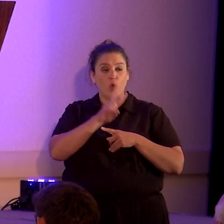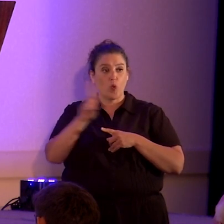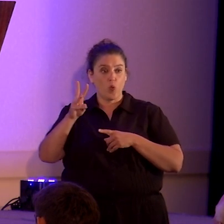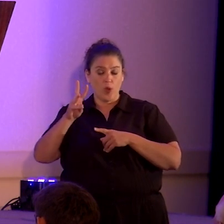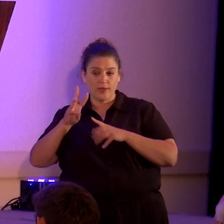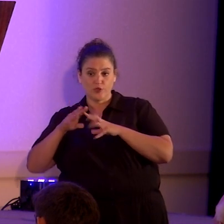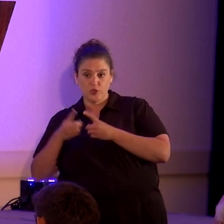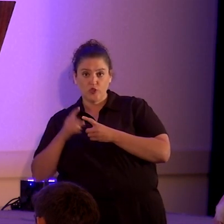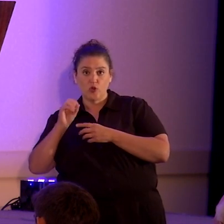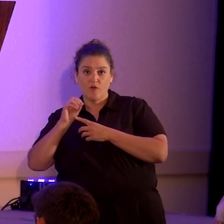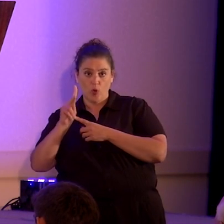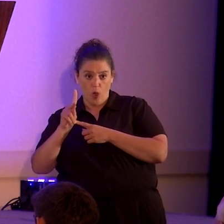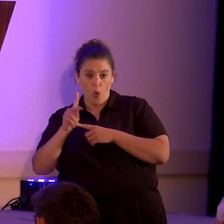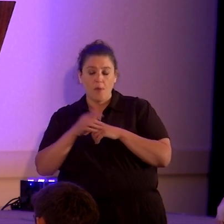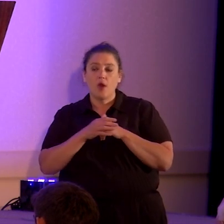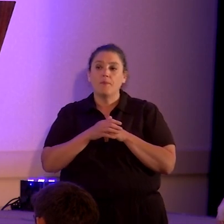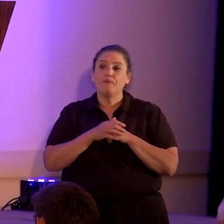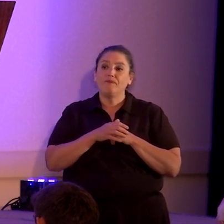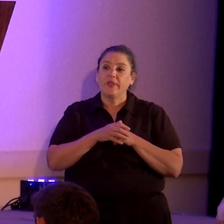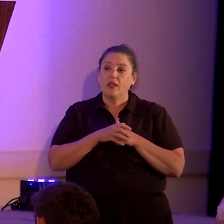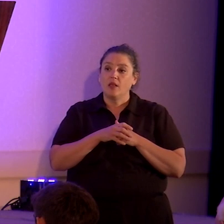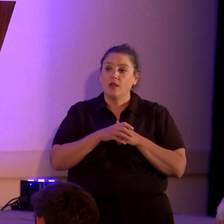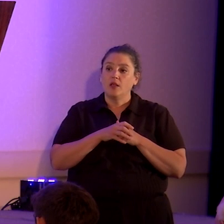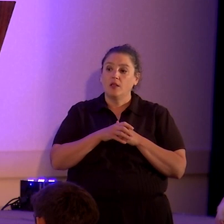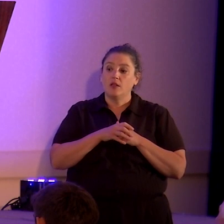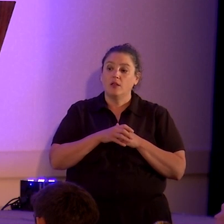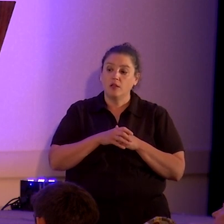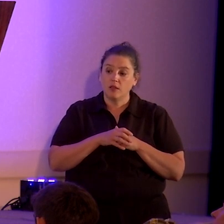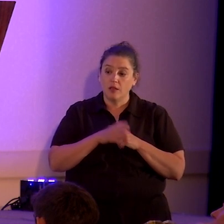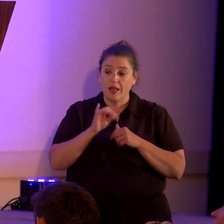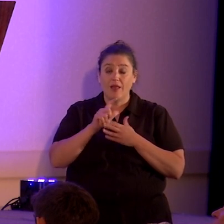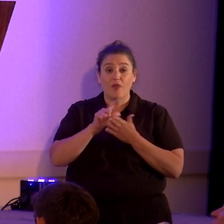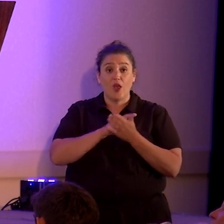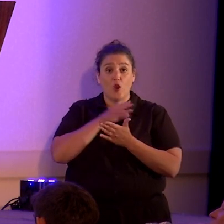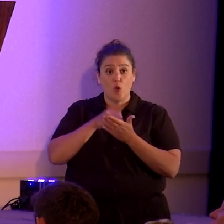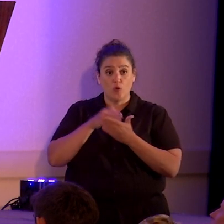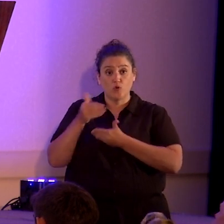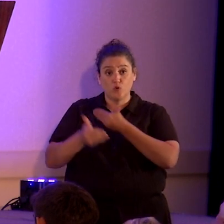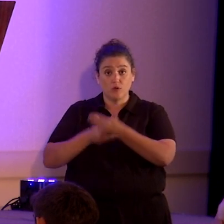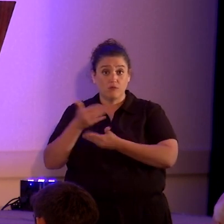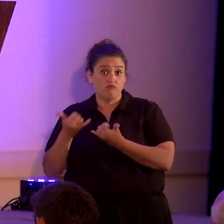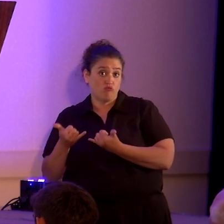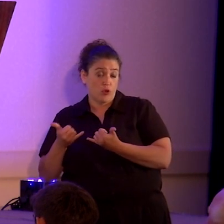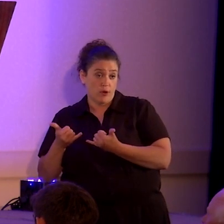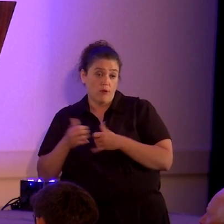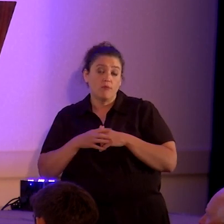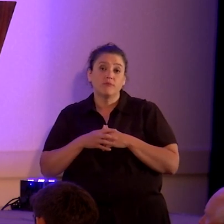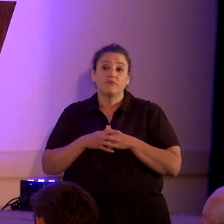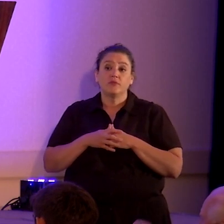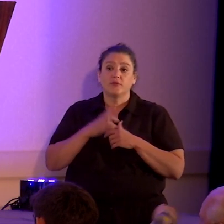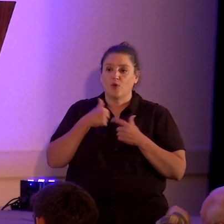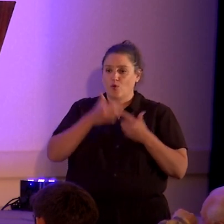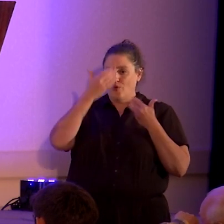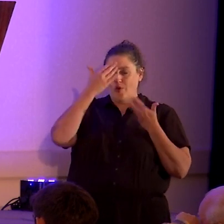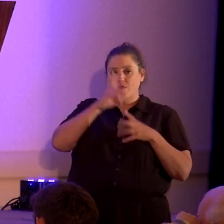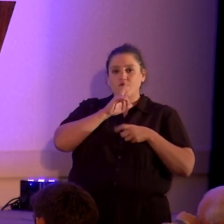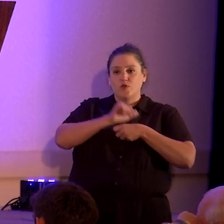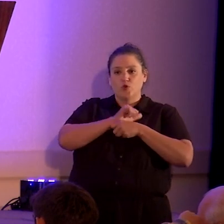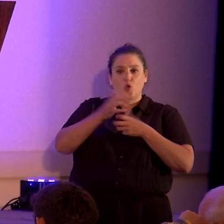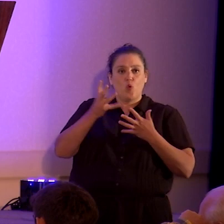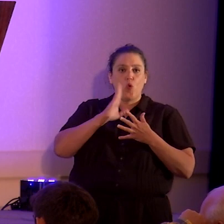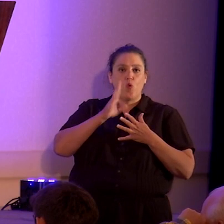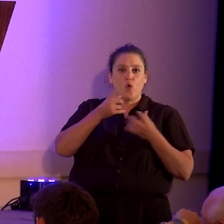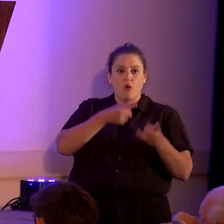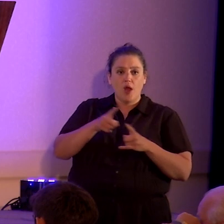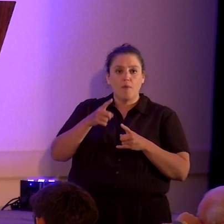Oklahoma, and that is underway as we speak. We don't know for sure what's going to happen.